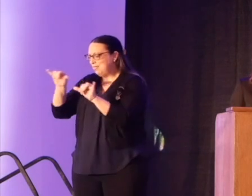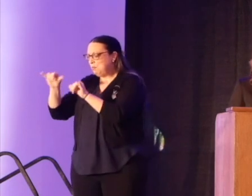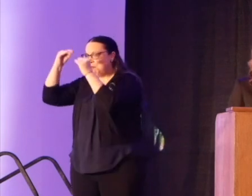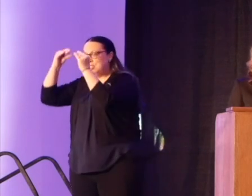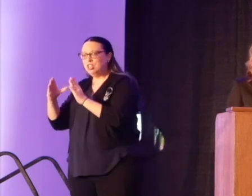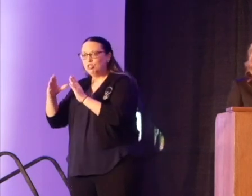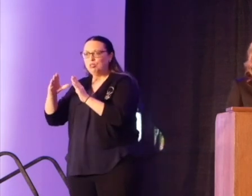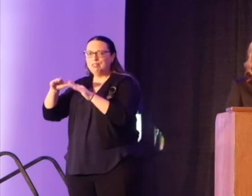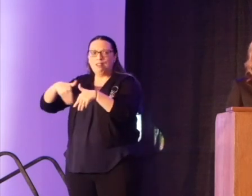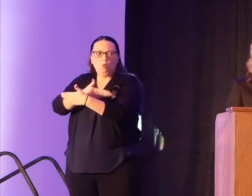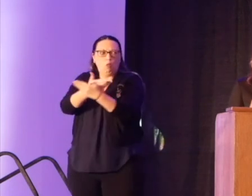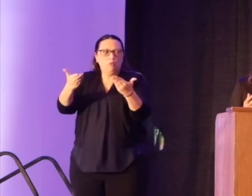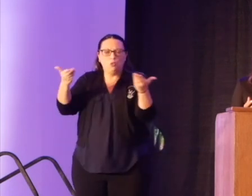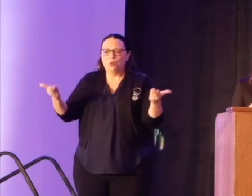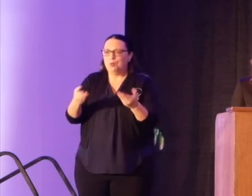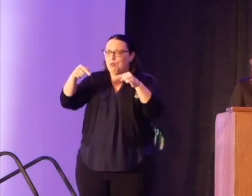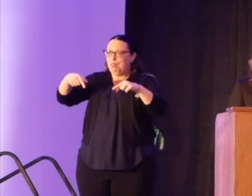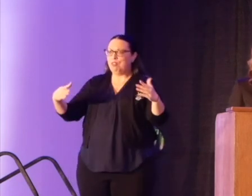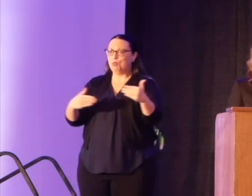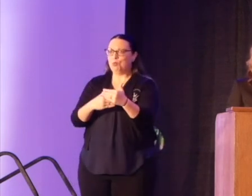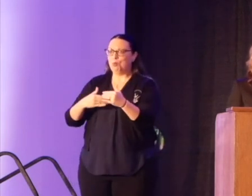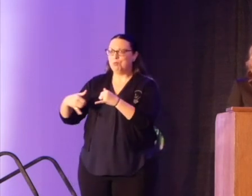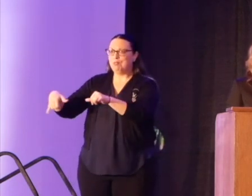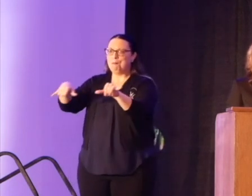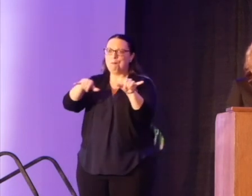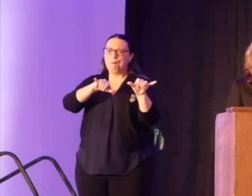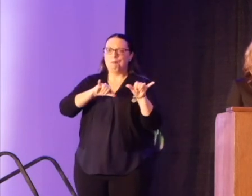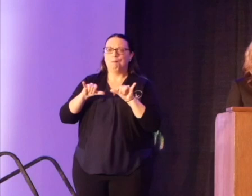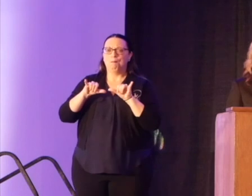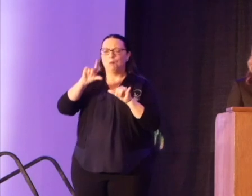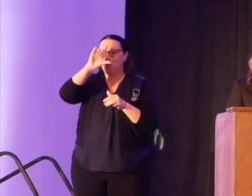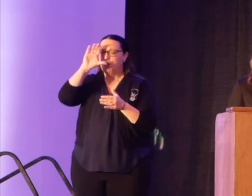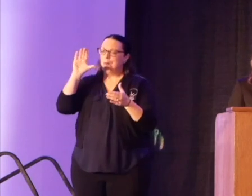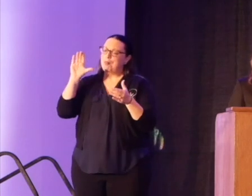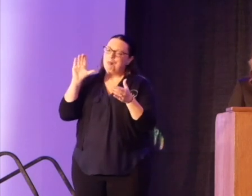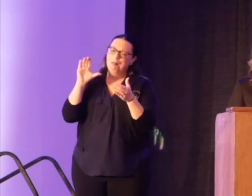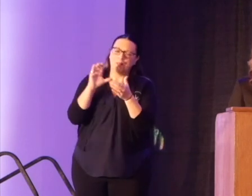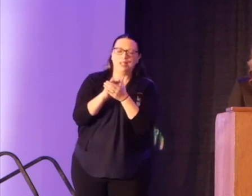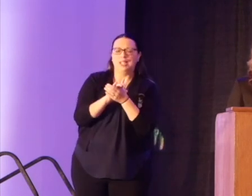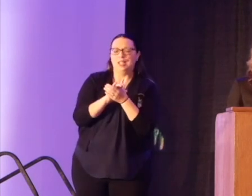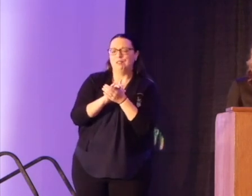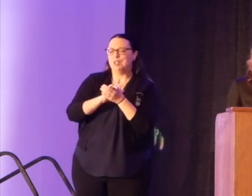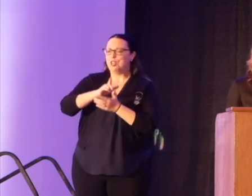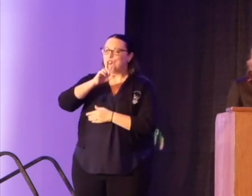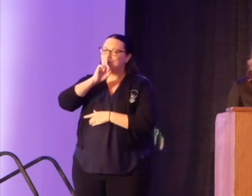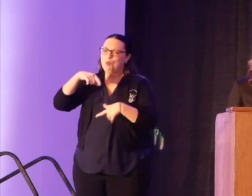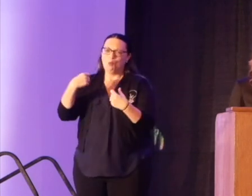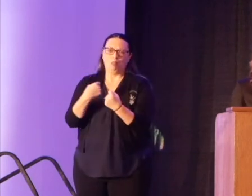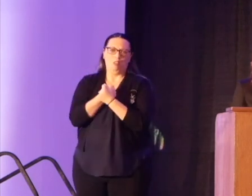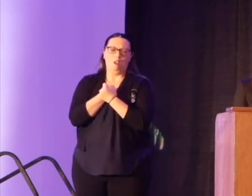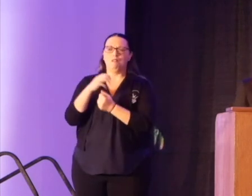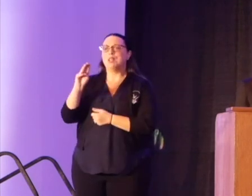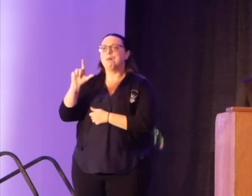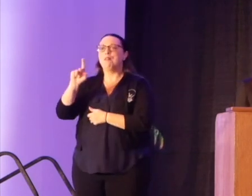many of you here in this room, we believe deeply in a radical love. MLK's